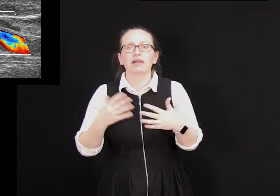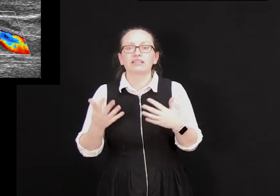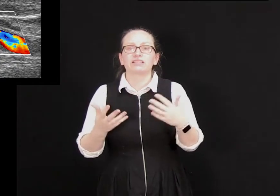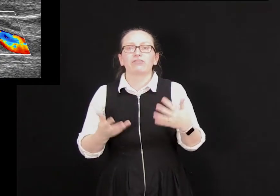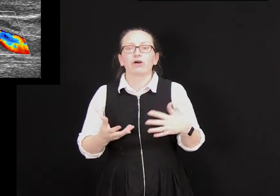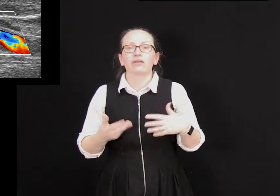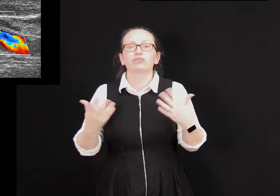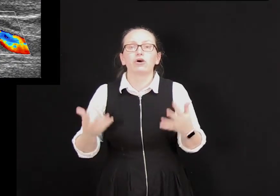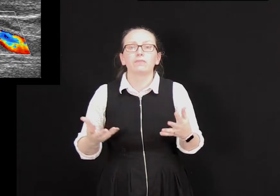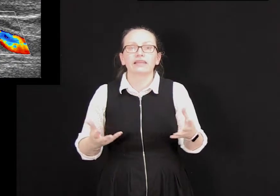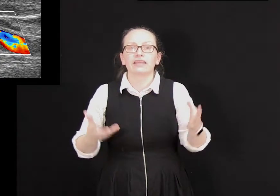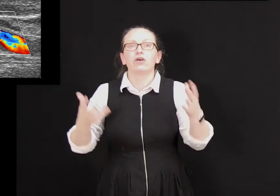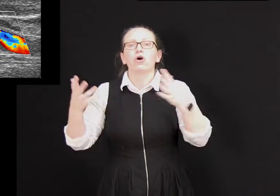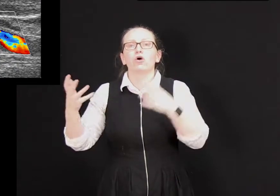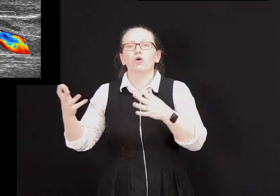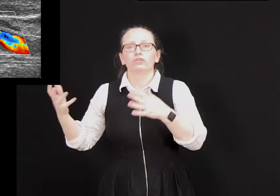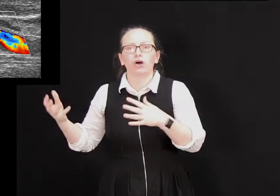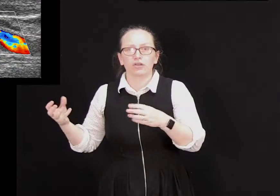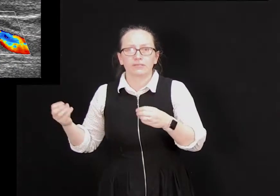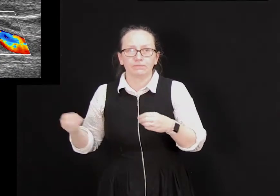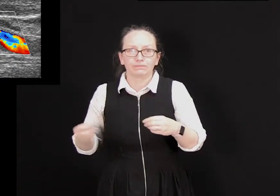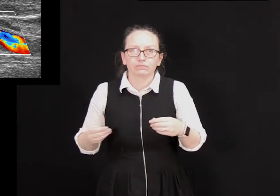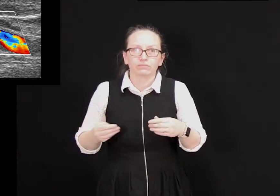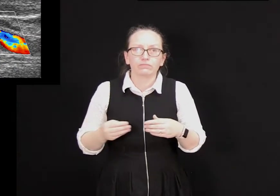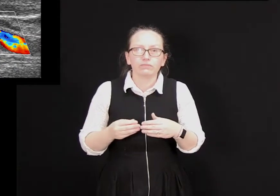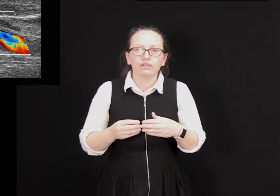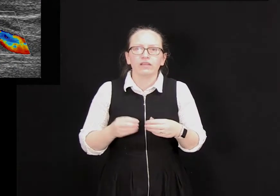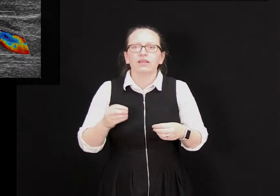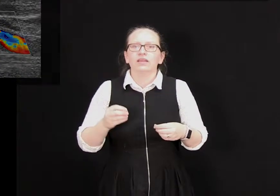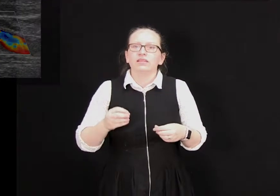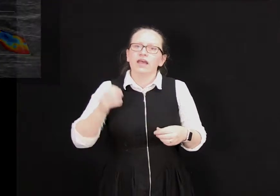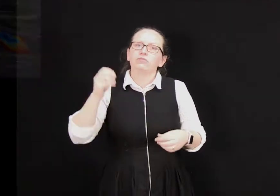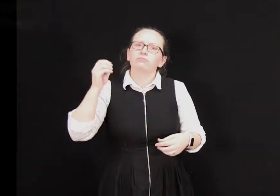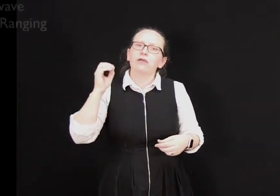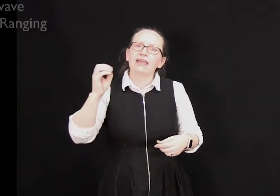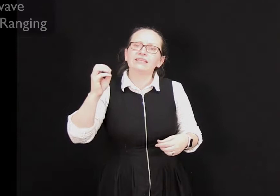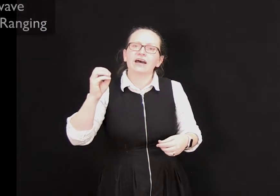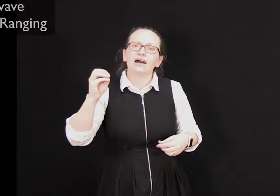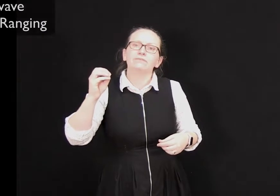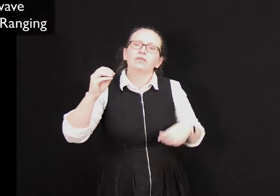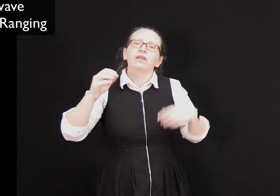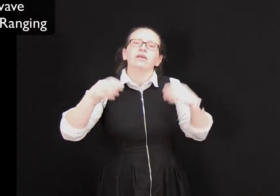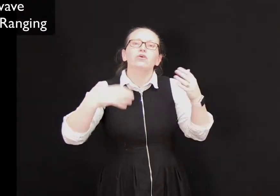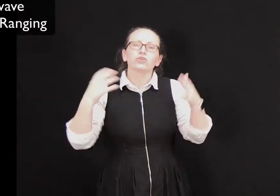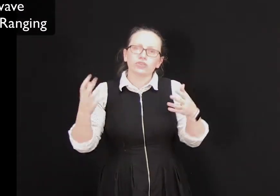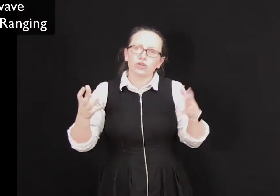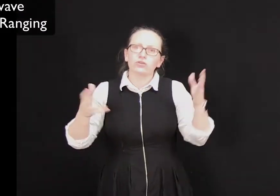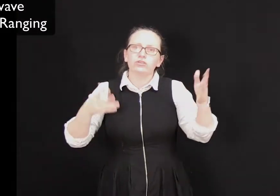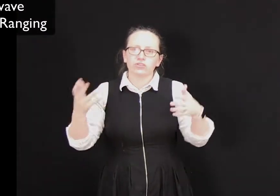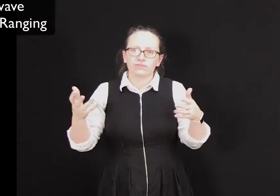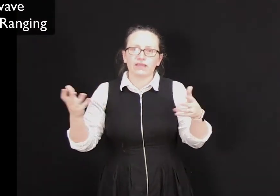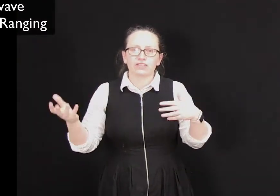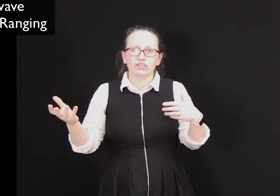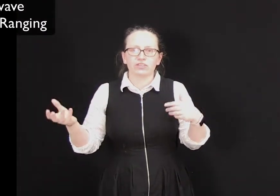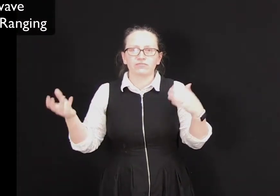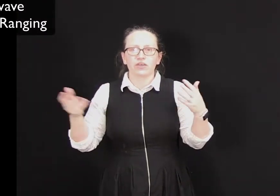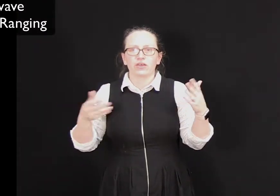blood is flowing normally or not. Now radar also use makes use of the